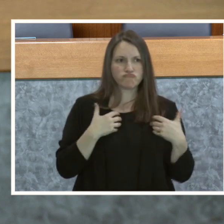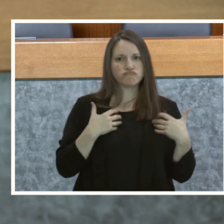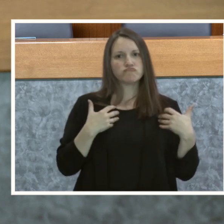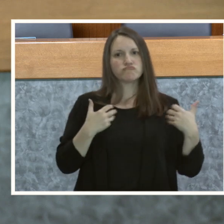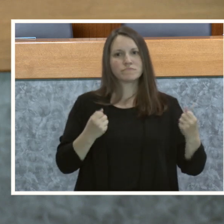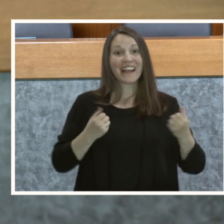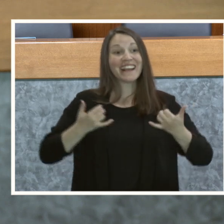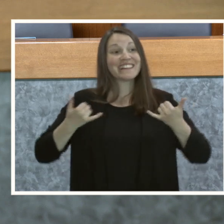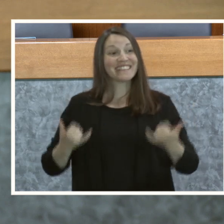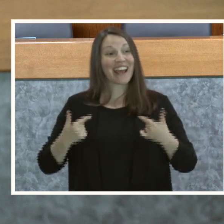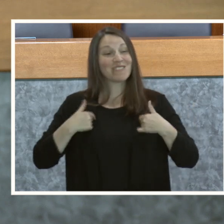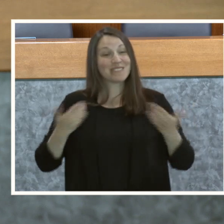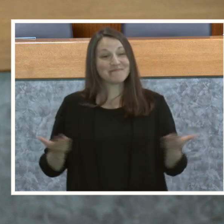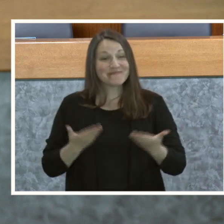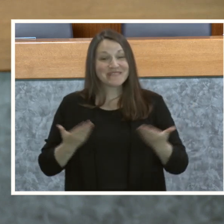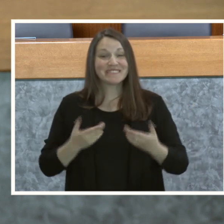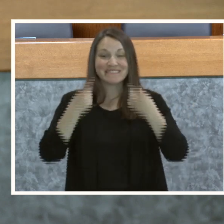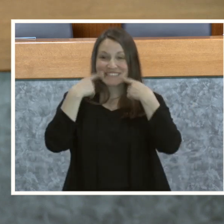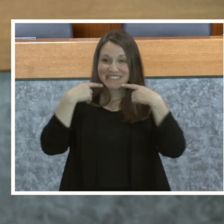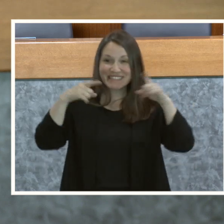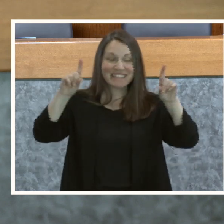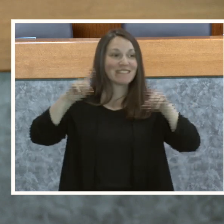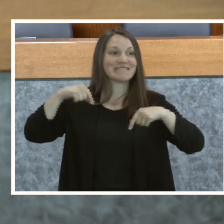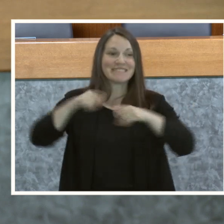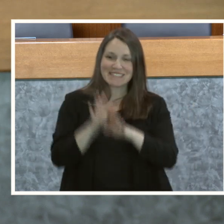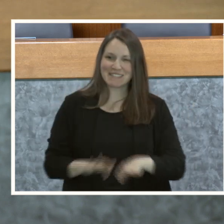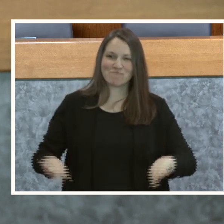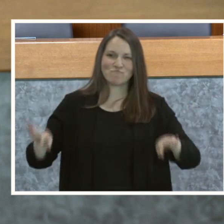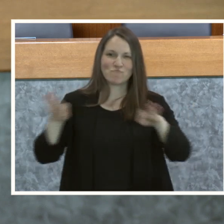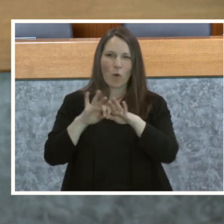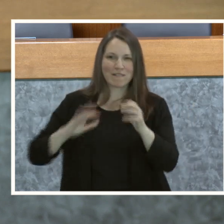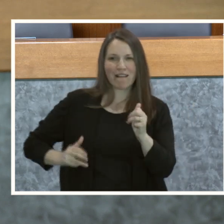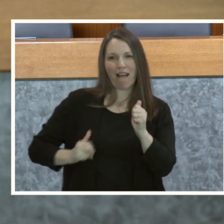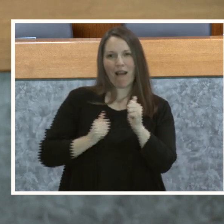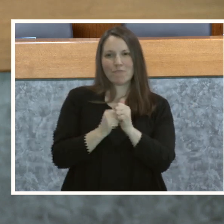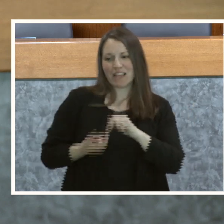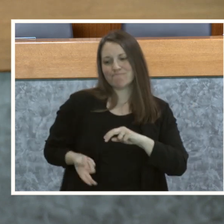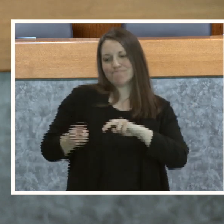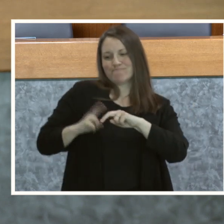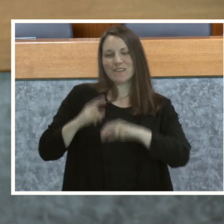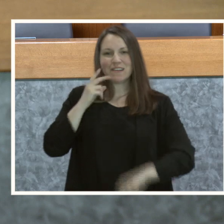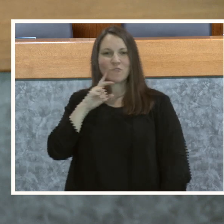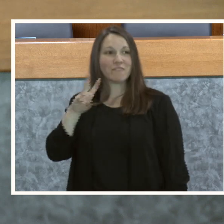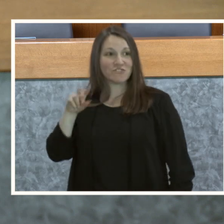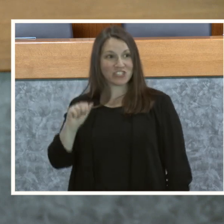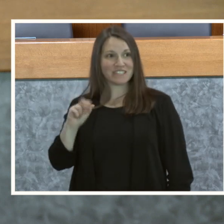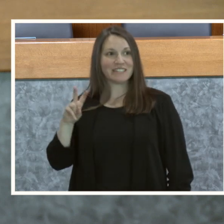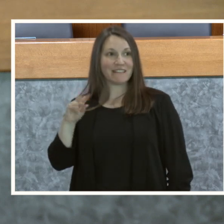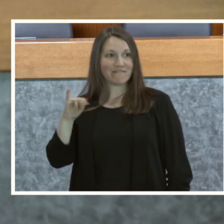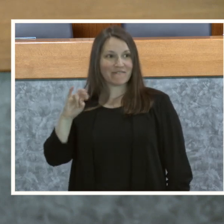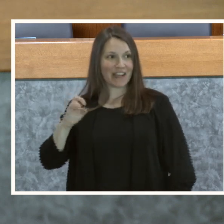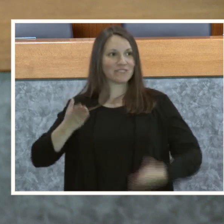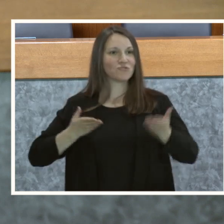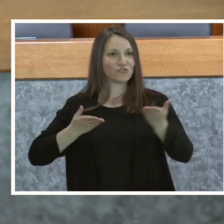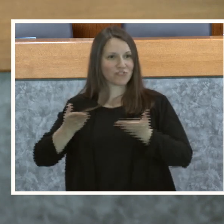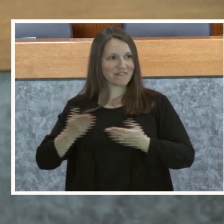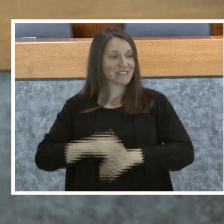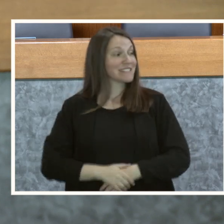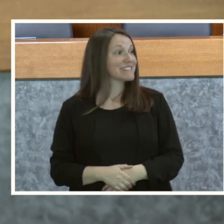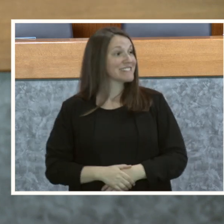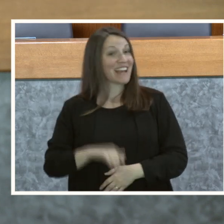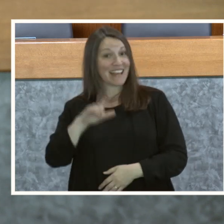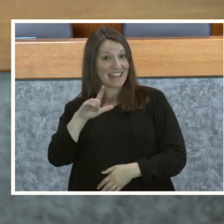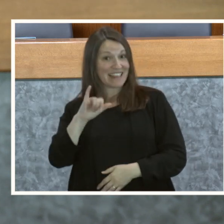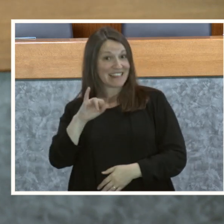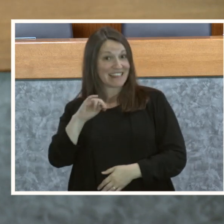to announce this important and long-awaited update to Virginia Vine Services. Linda,